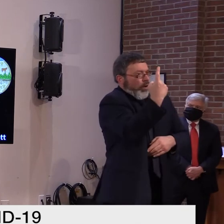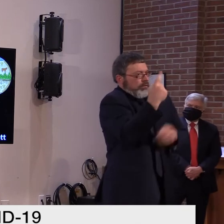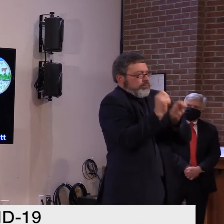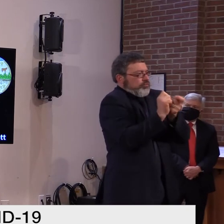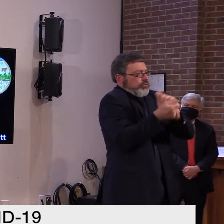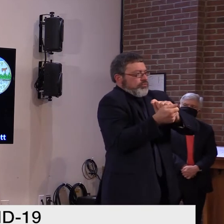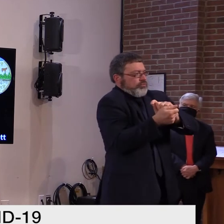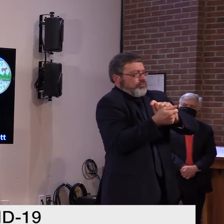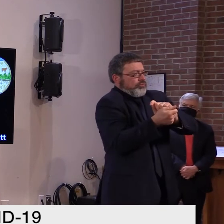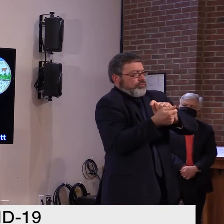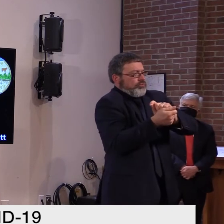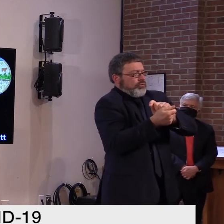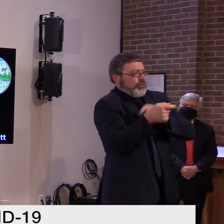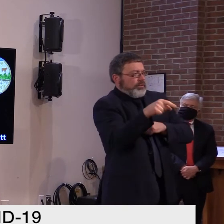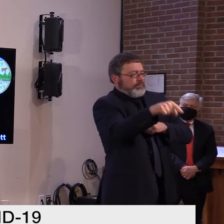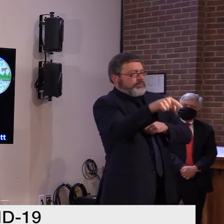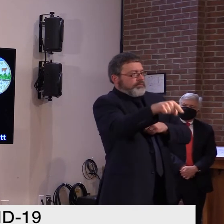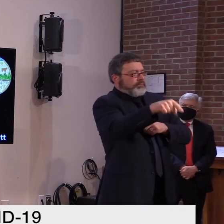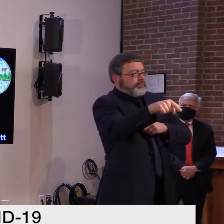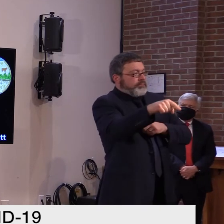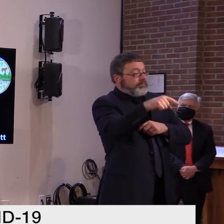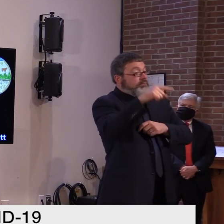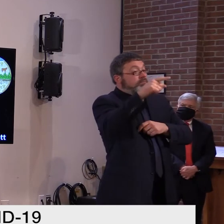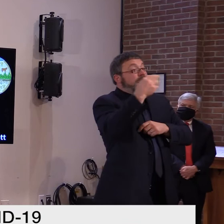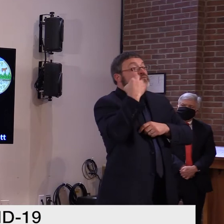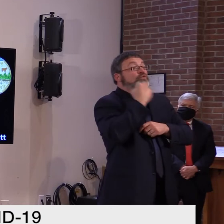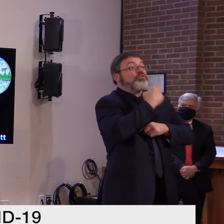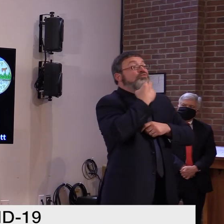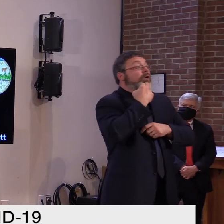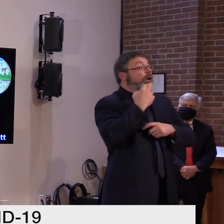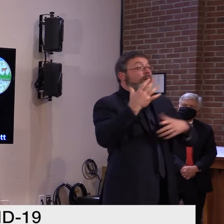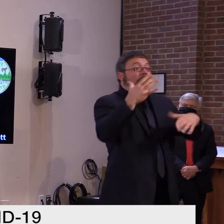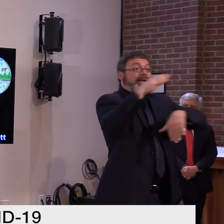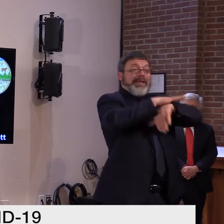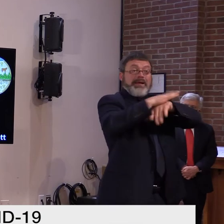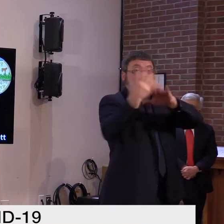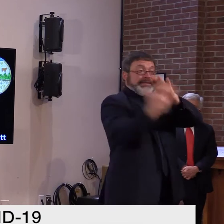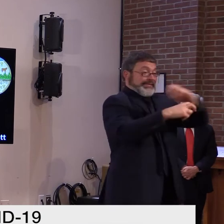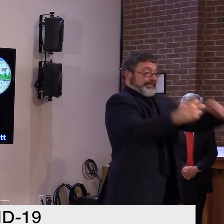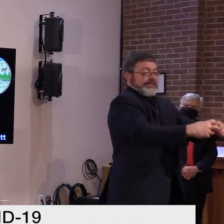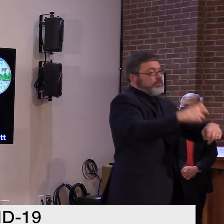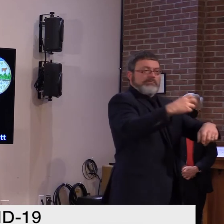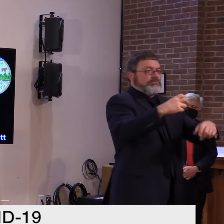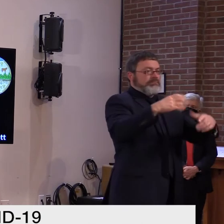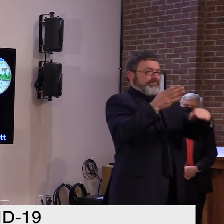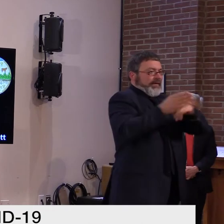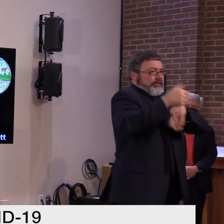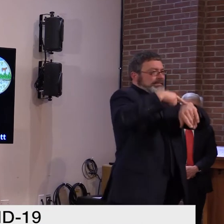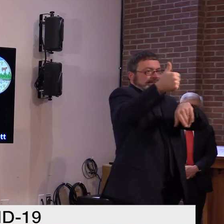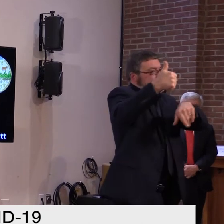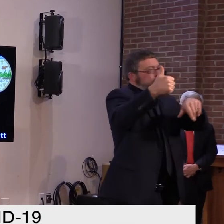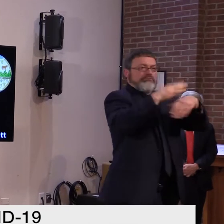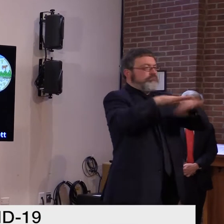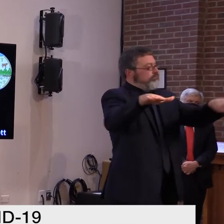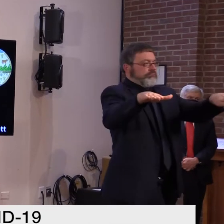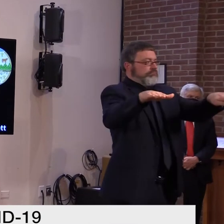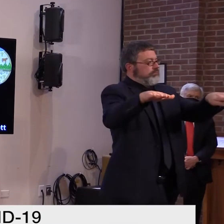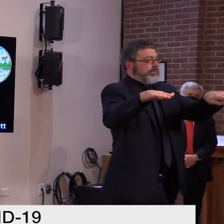for the bar owners in particular. They're another business, and they have a lot of employees who count on them